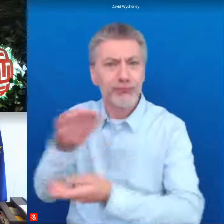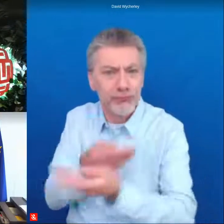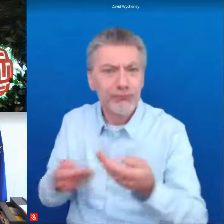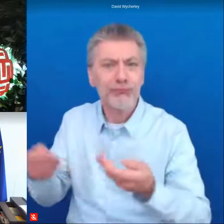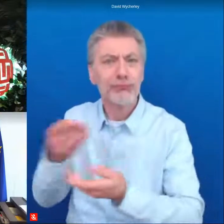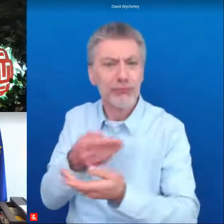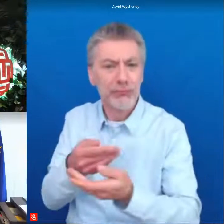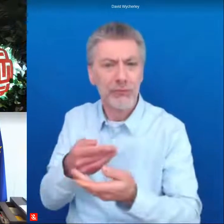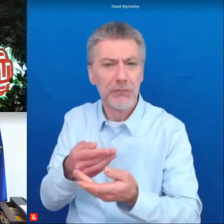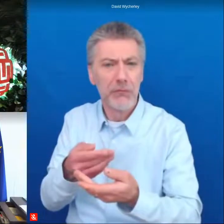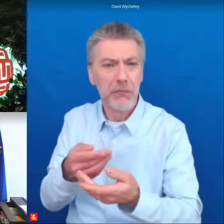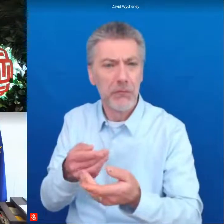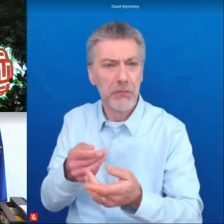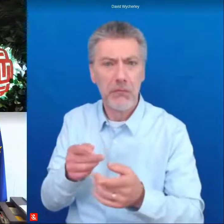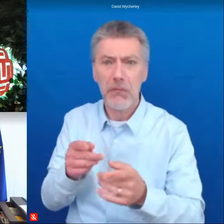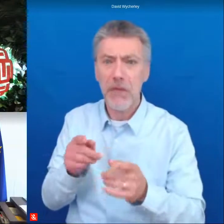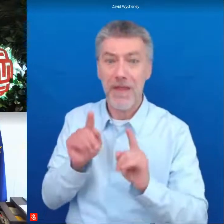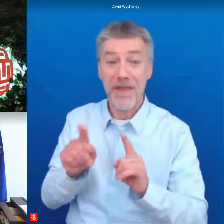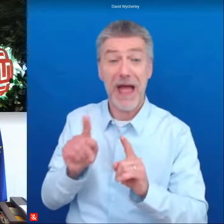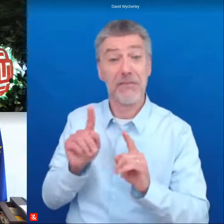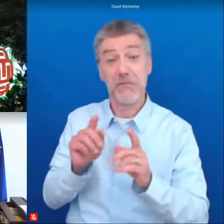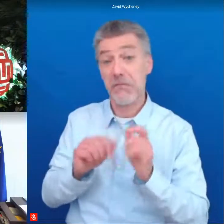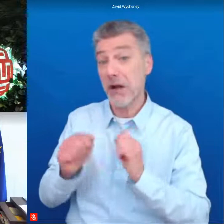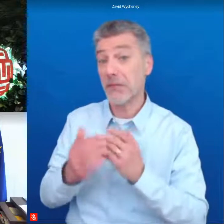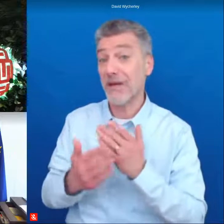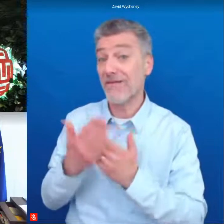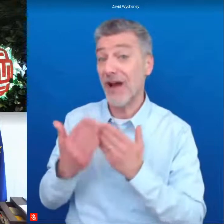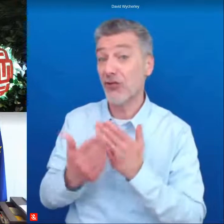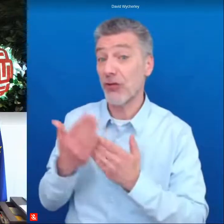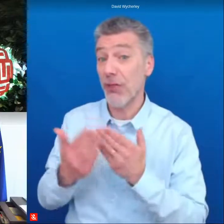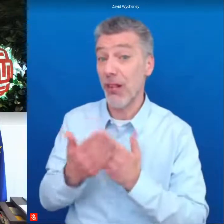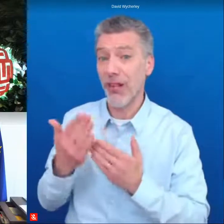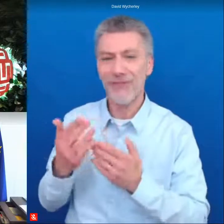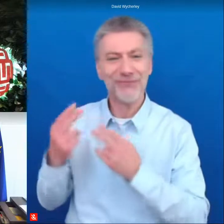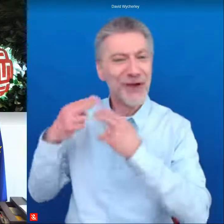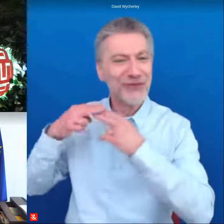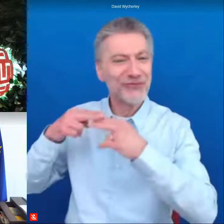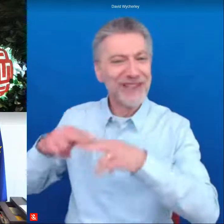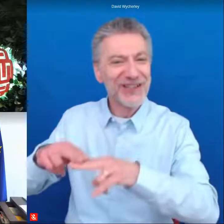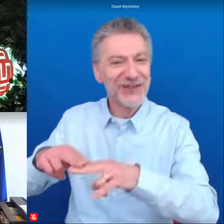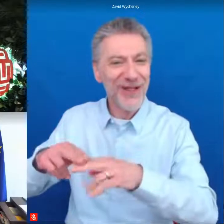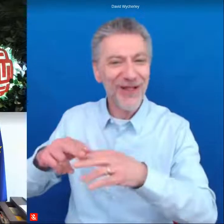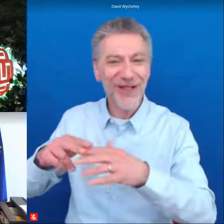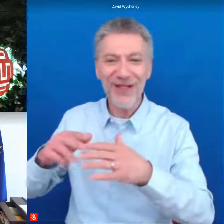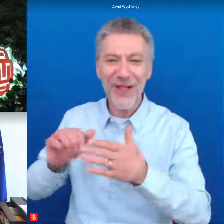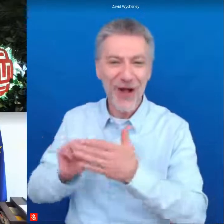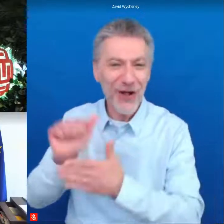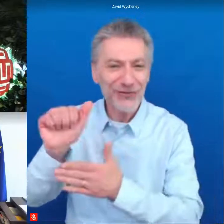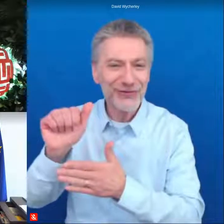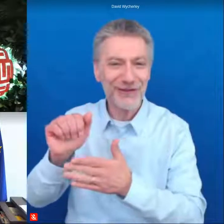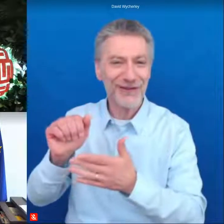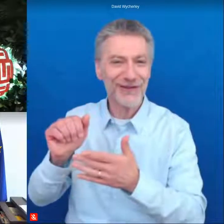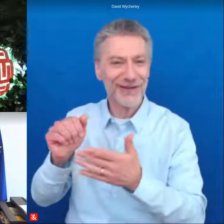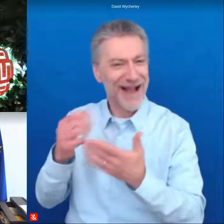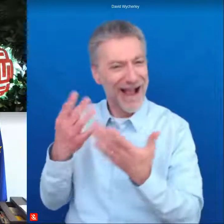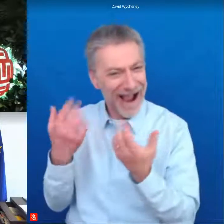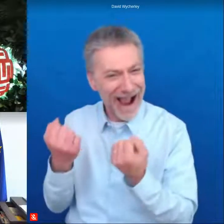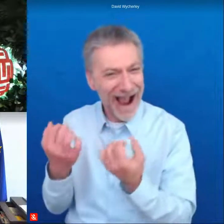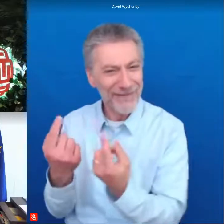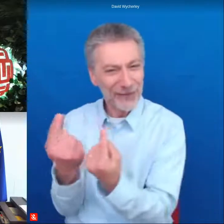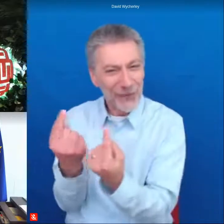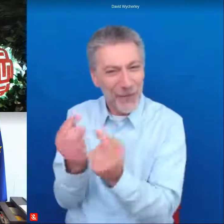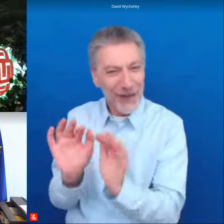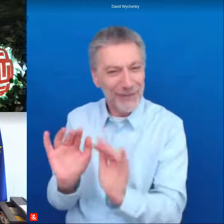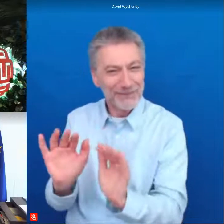all of a sudden they become very fashionable because they have a certain touristic asset or they have a cultural asset or they have something